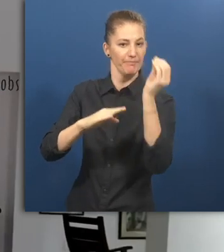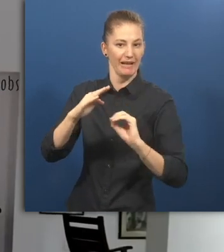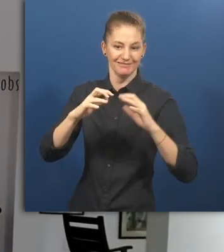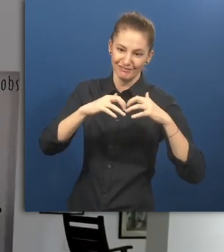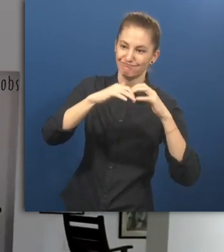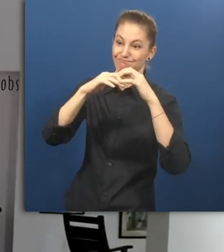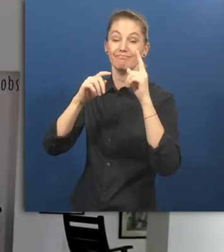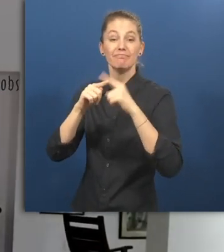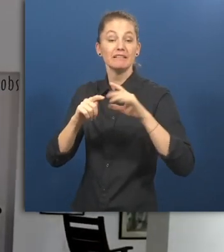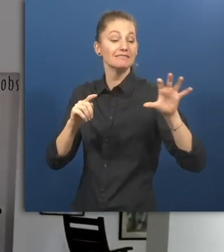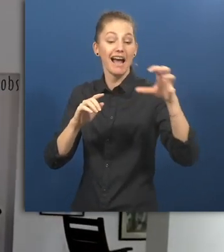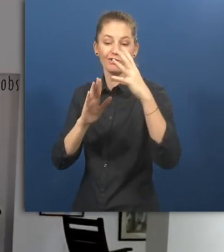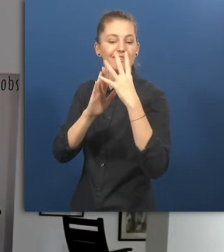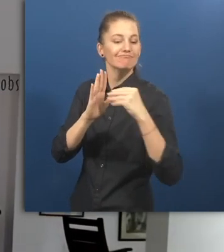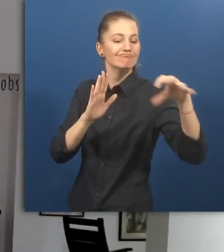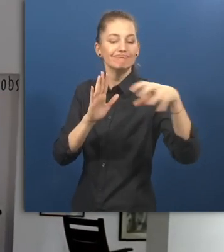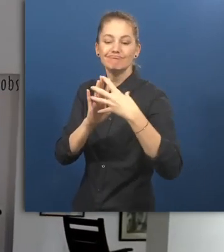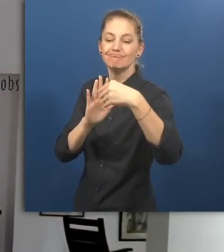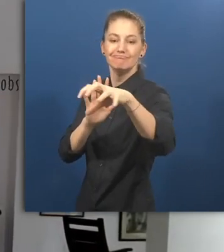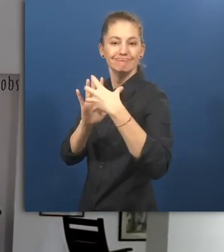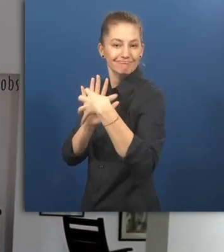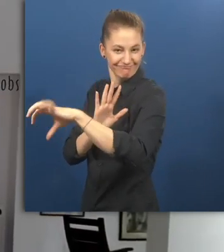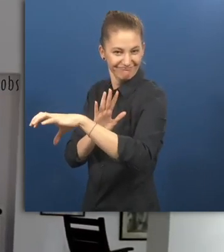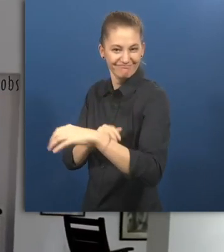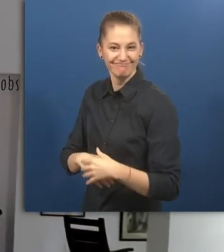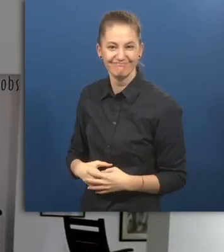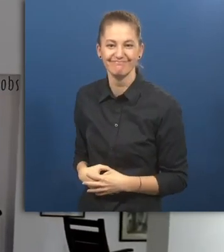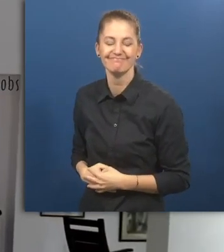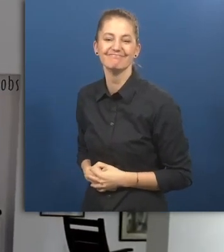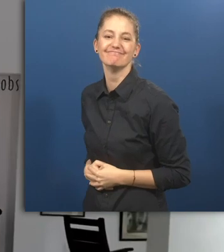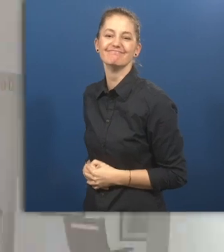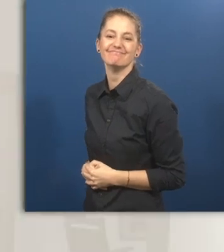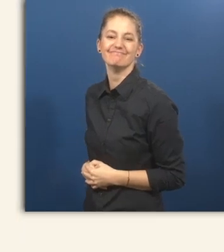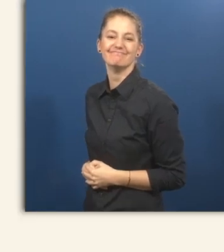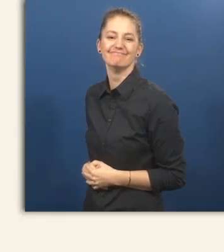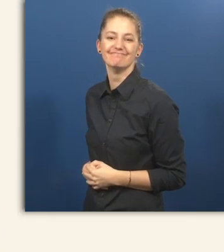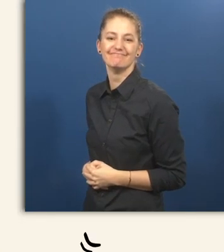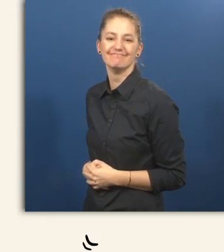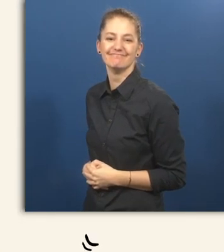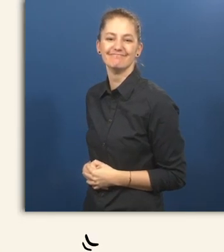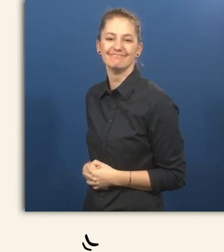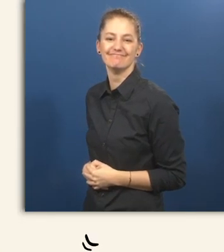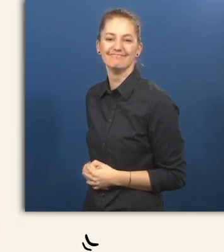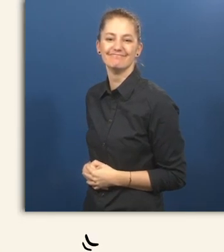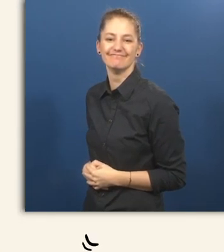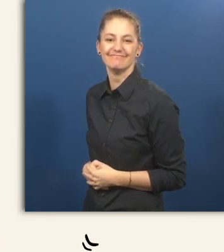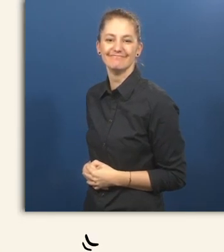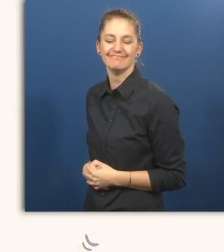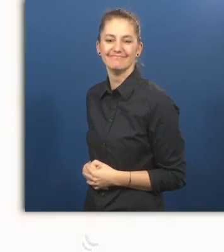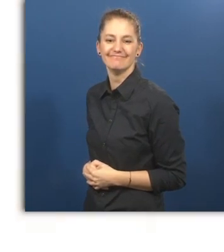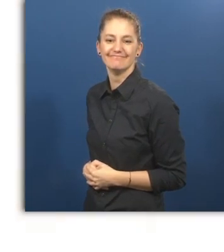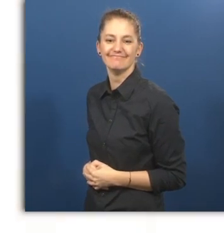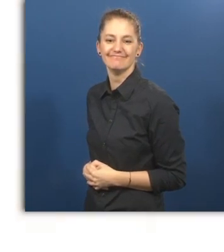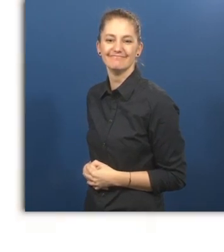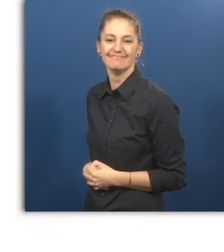of the educational institutions and replicate it in the neighboring countries. Youth4Jobs, a degree of ability,